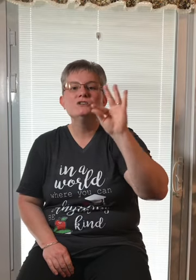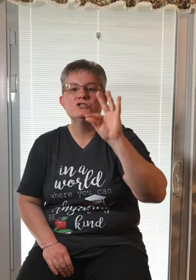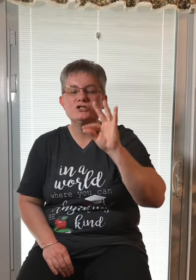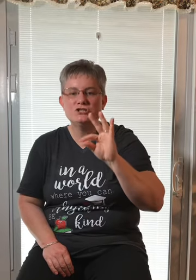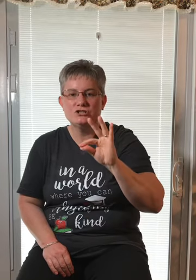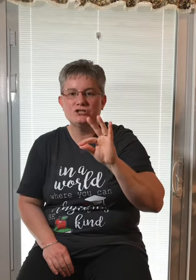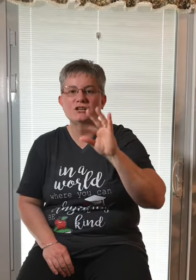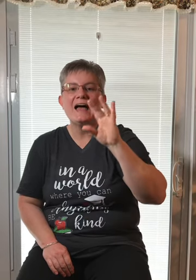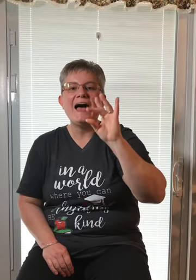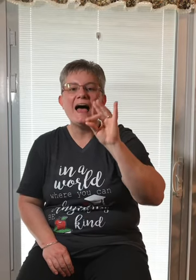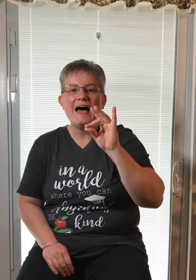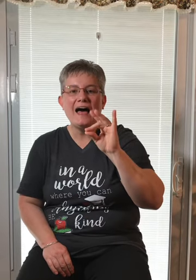Shout.